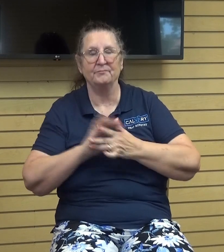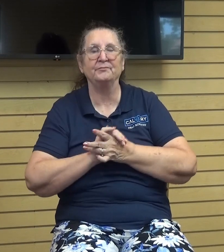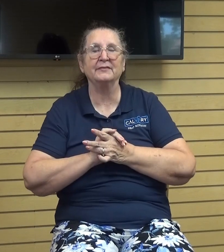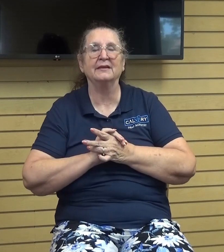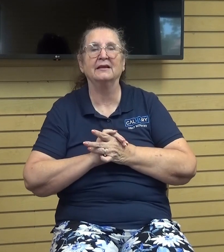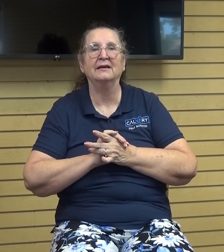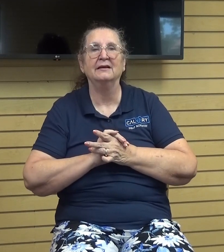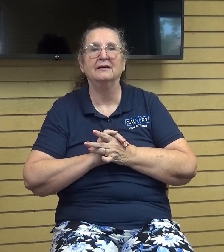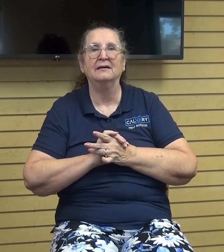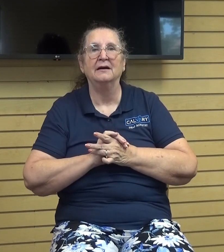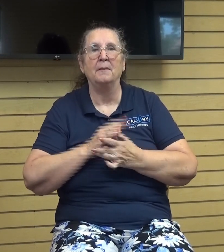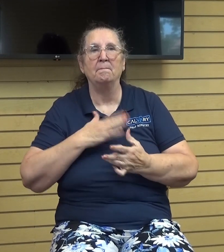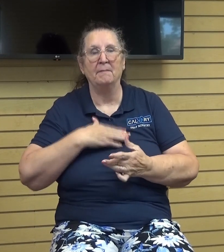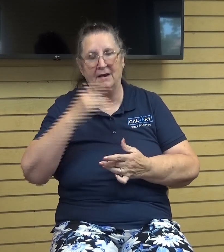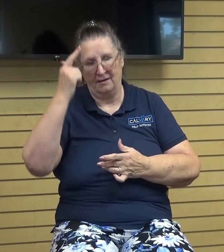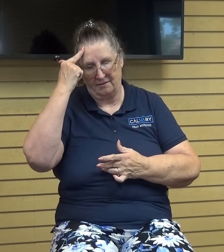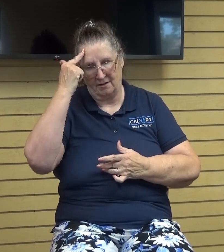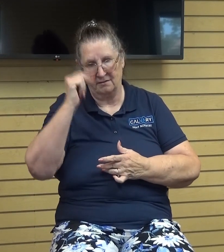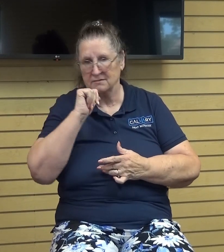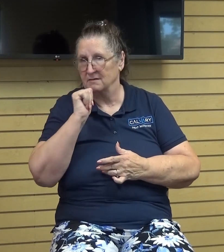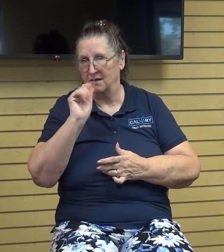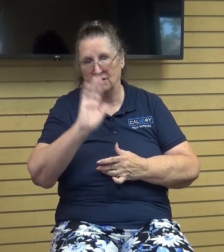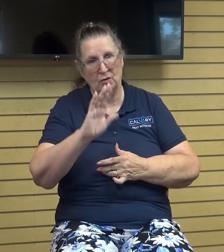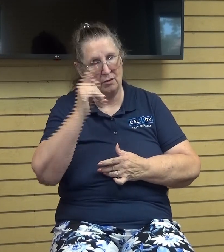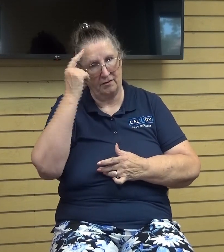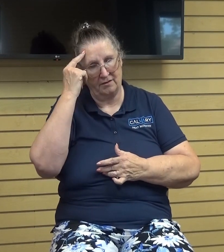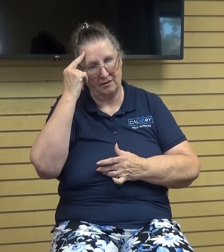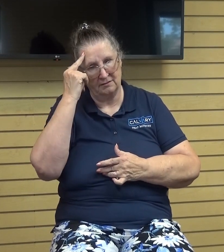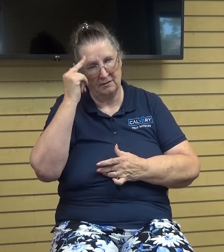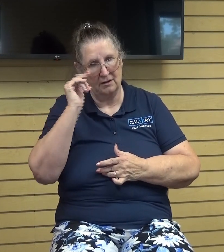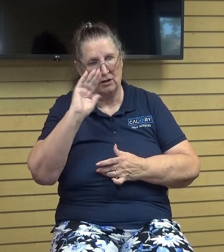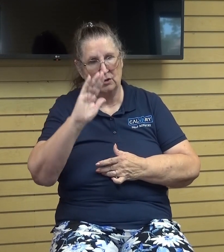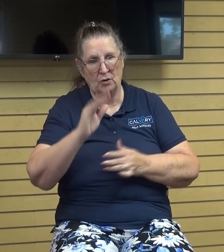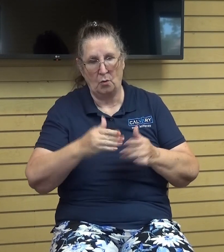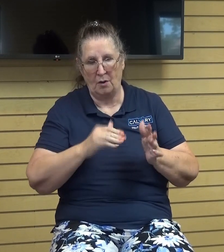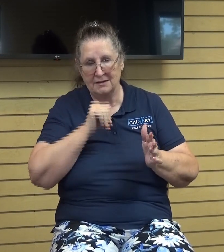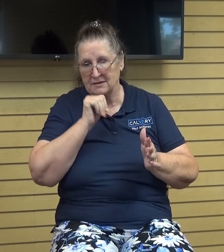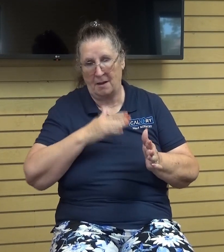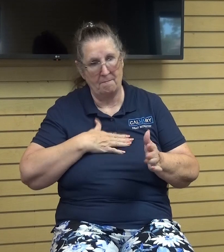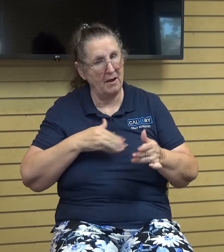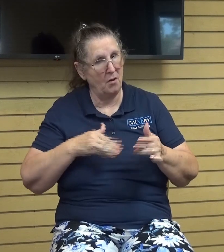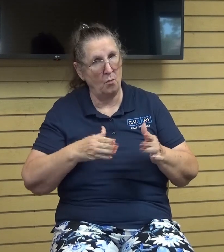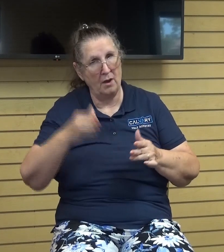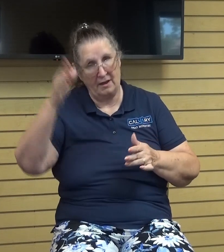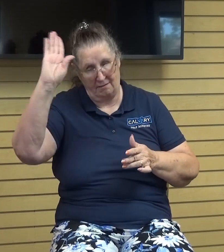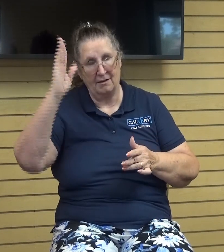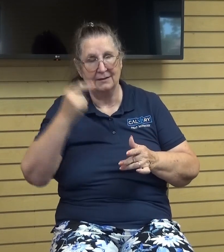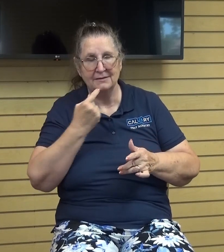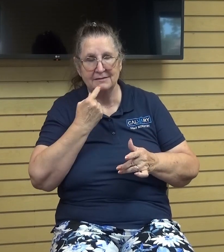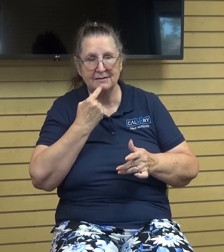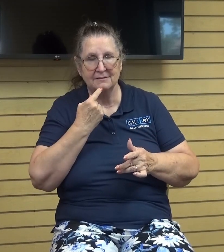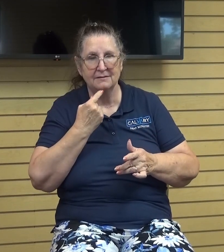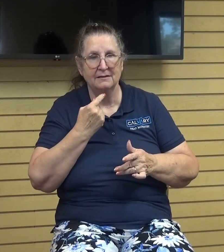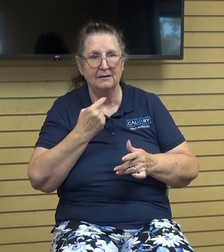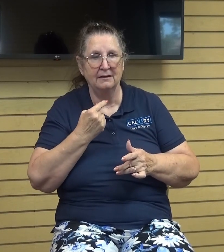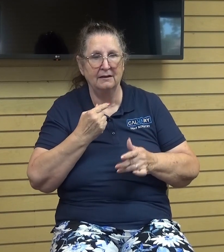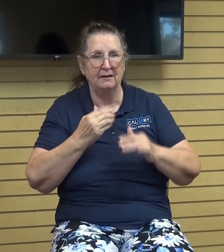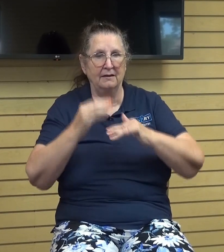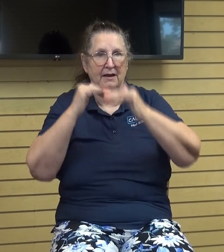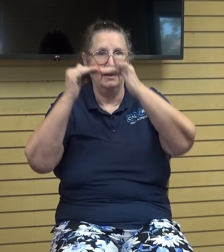for my thoughts are not your thoughts neither are your ways my ways declares the lord for as the heavens are higher than